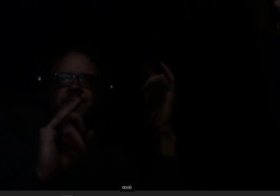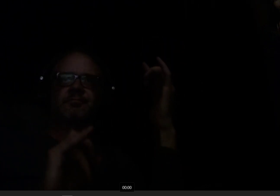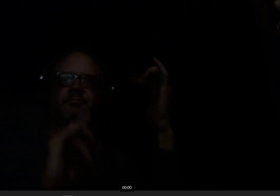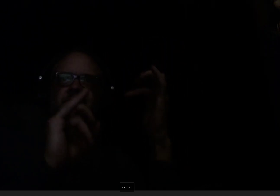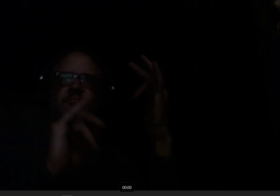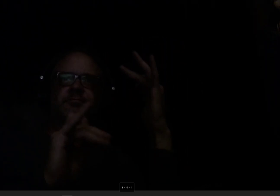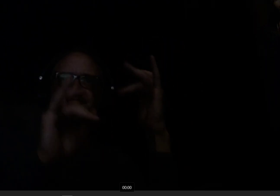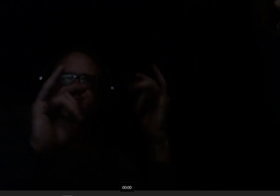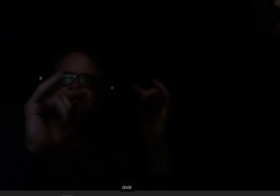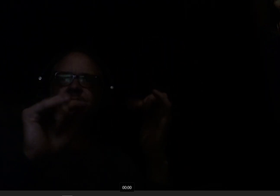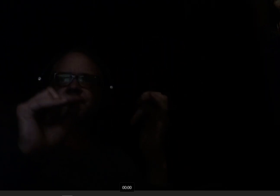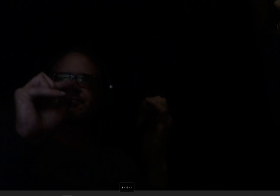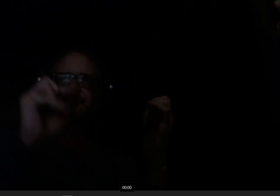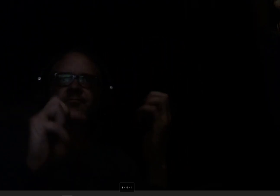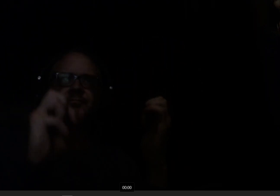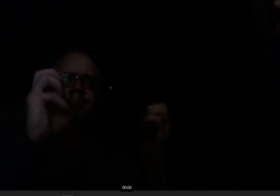donna girl Yeah,